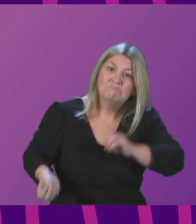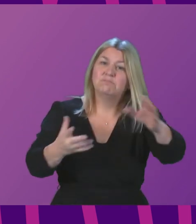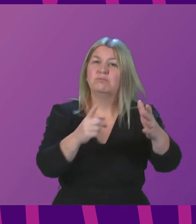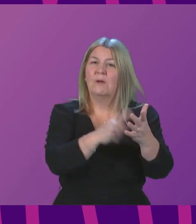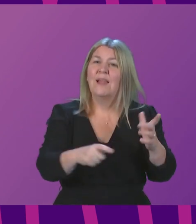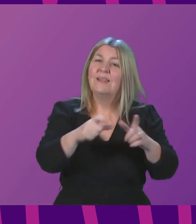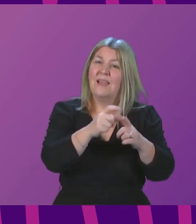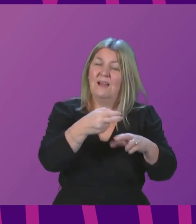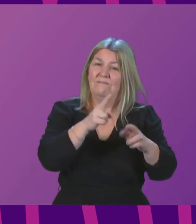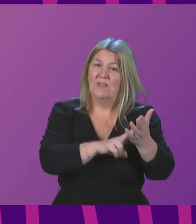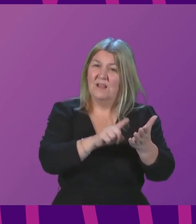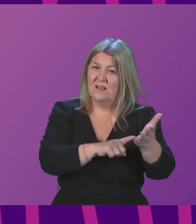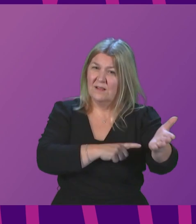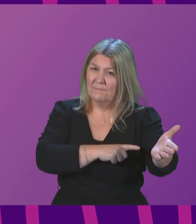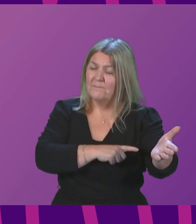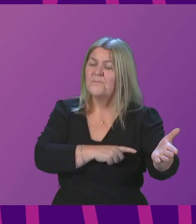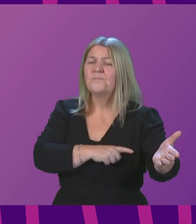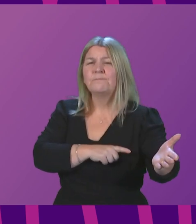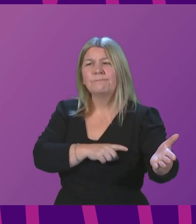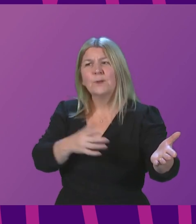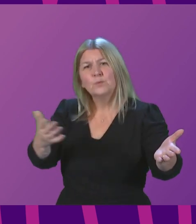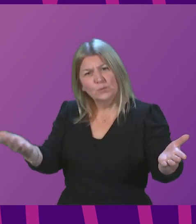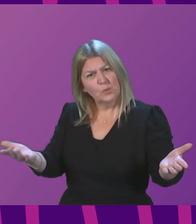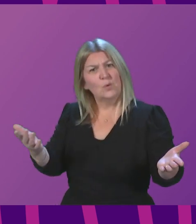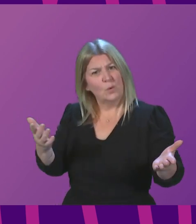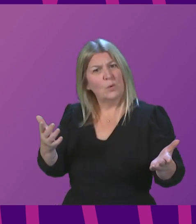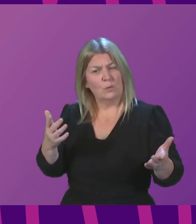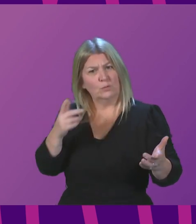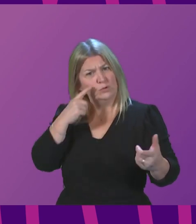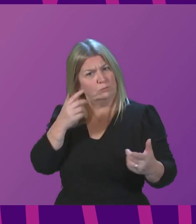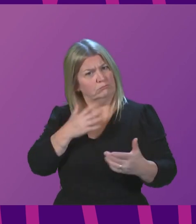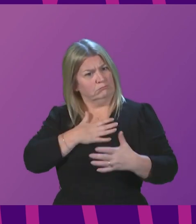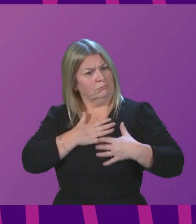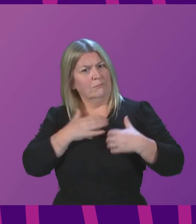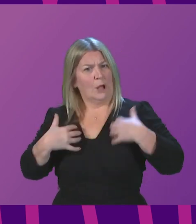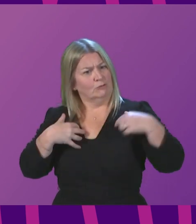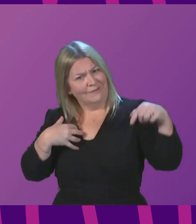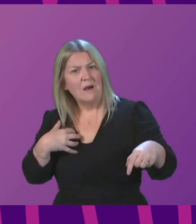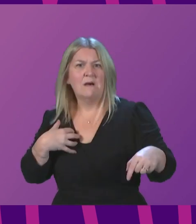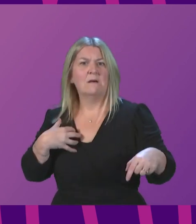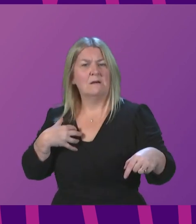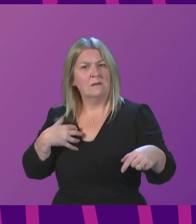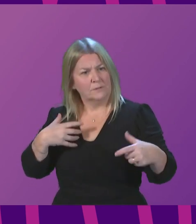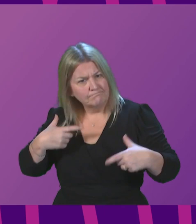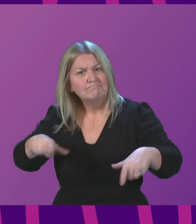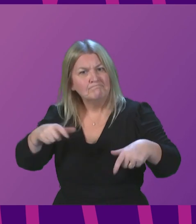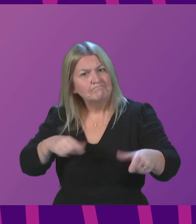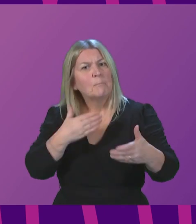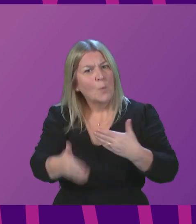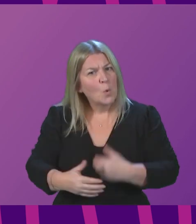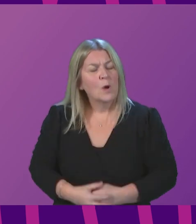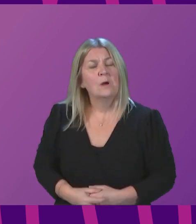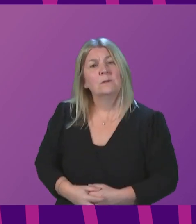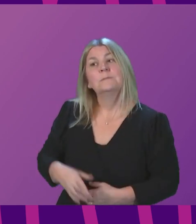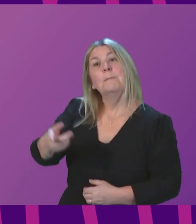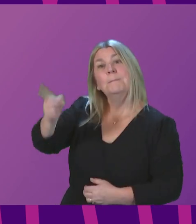encourage us to press forward and make sure that we build that momentum. The Minister for the Circular Economy